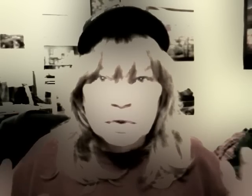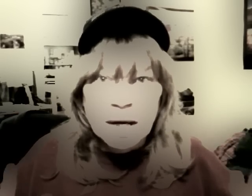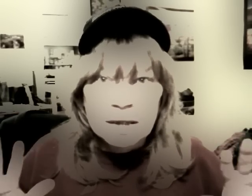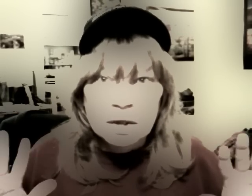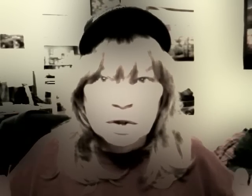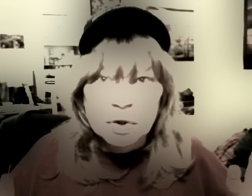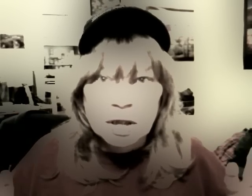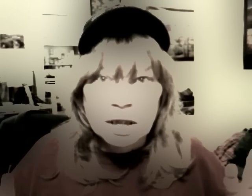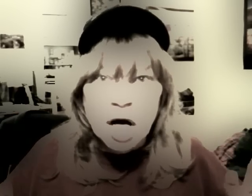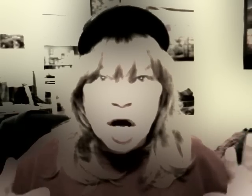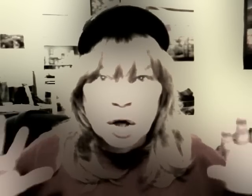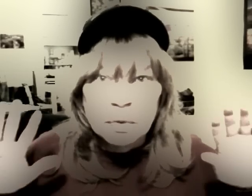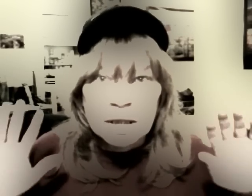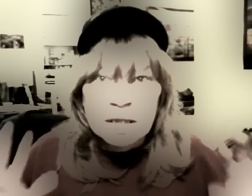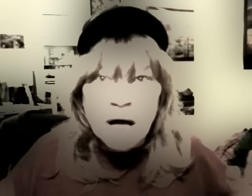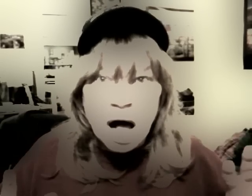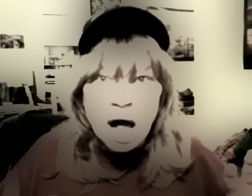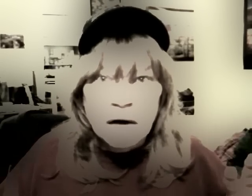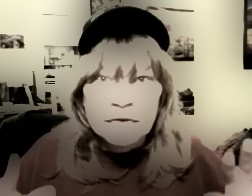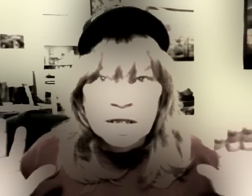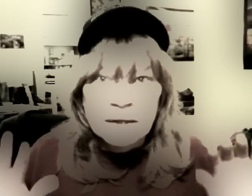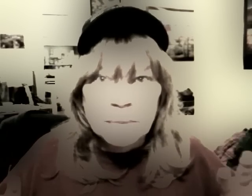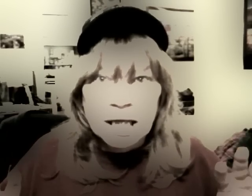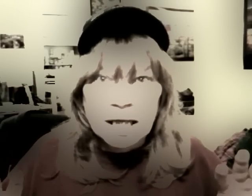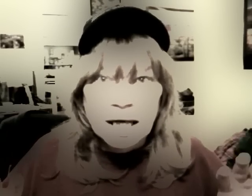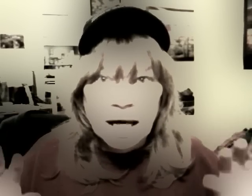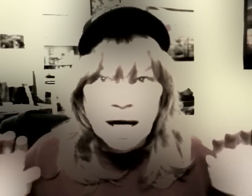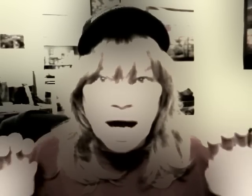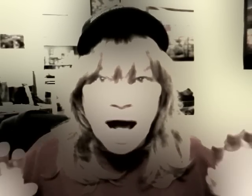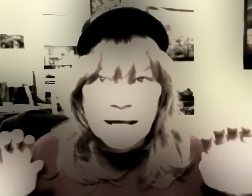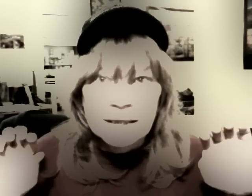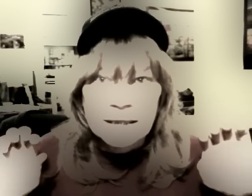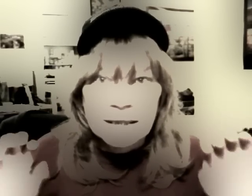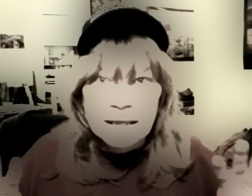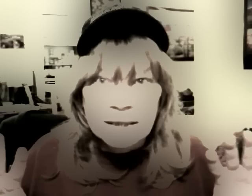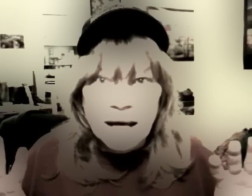Resolution. Resolve to be in God's system.